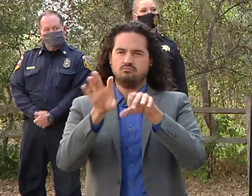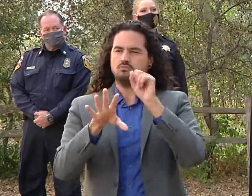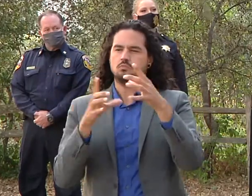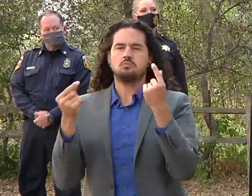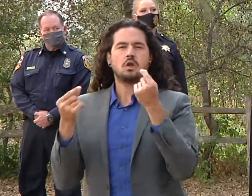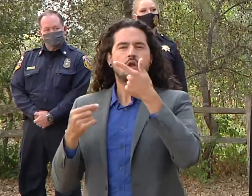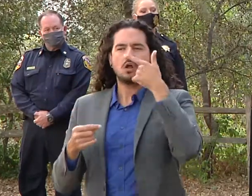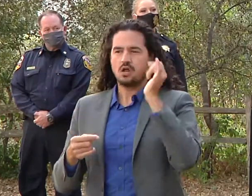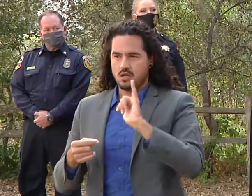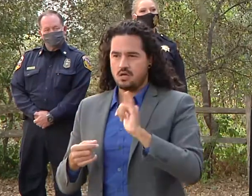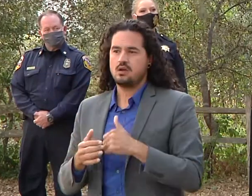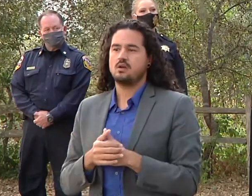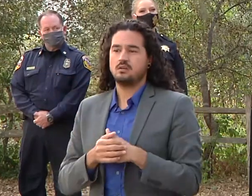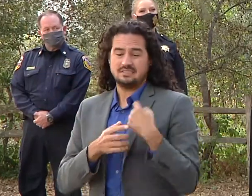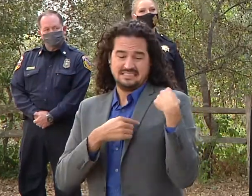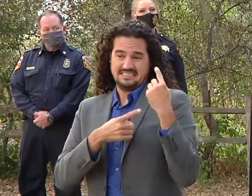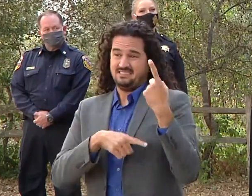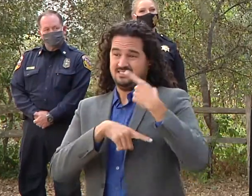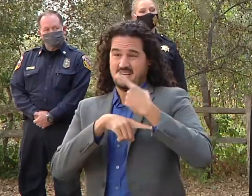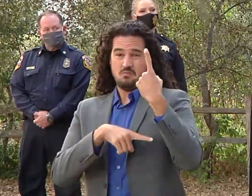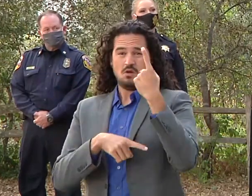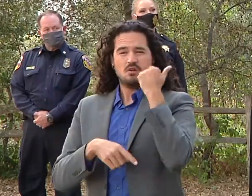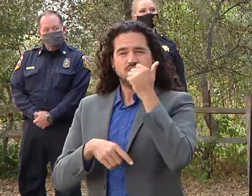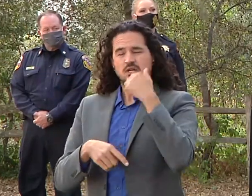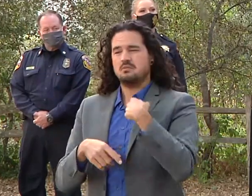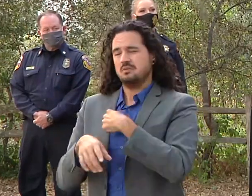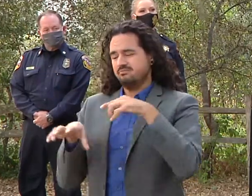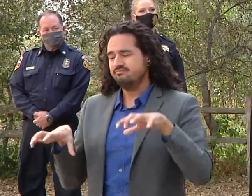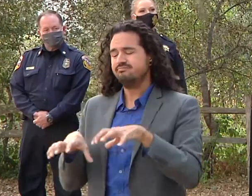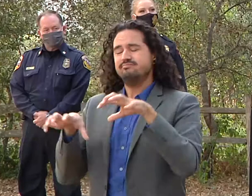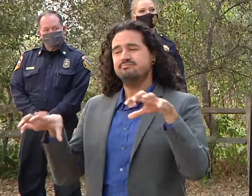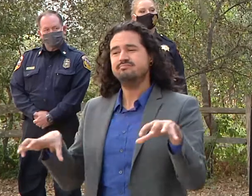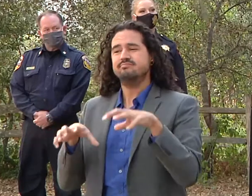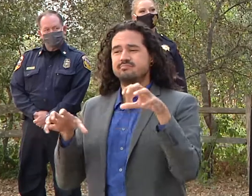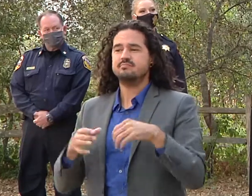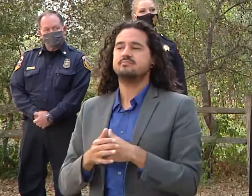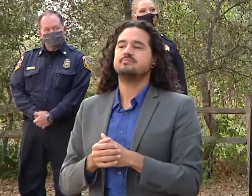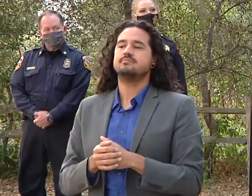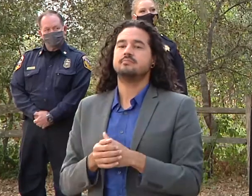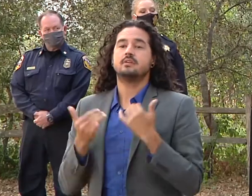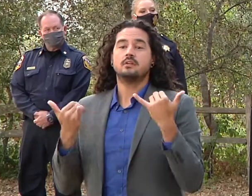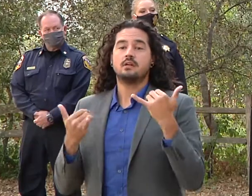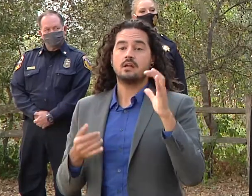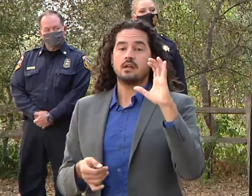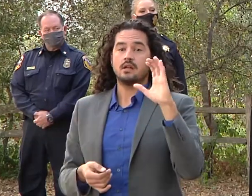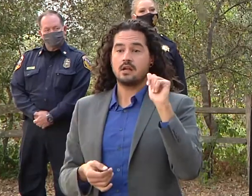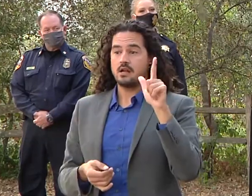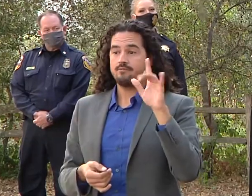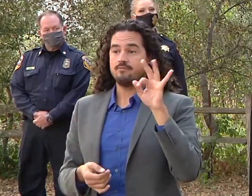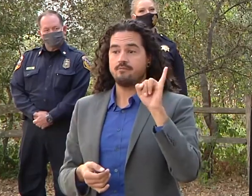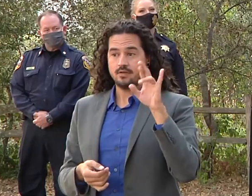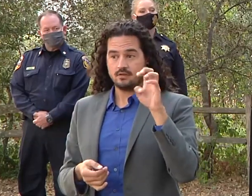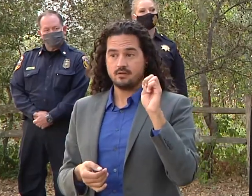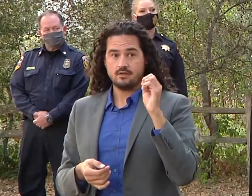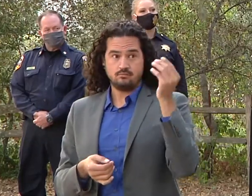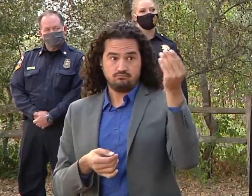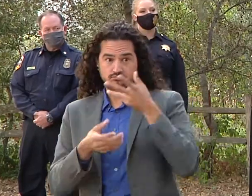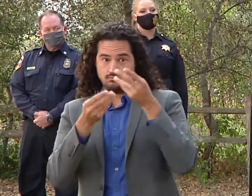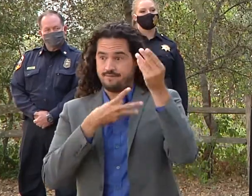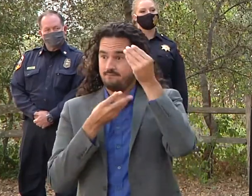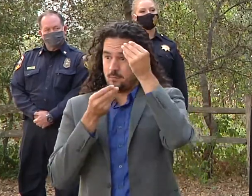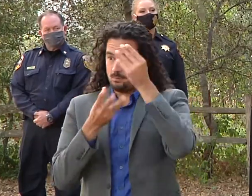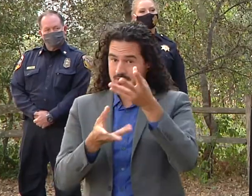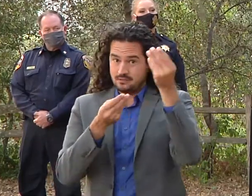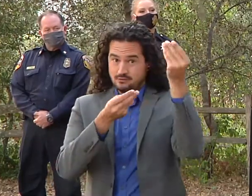every day since this event started you know we were given information through cal fire cal fire is doing an outstanding job in trying to put out this